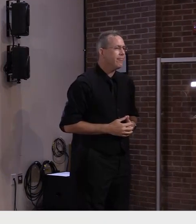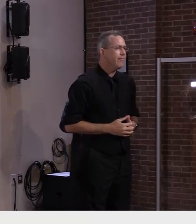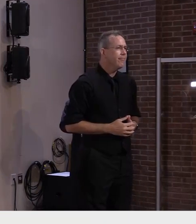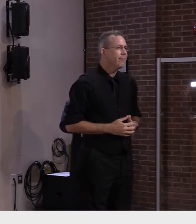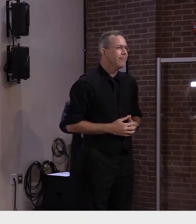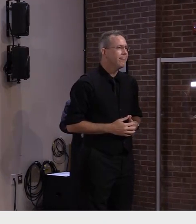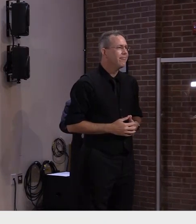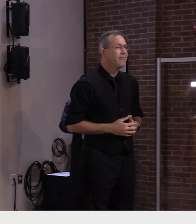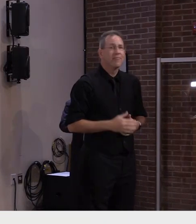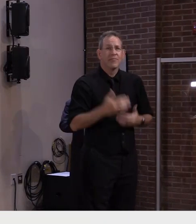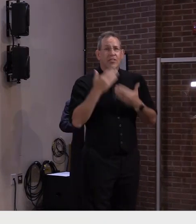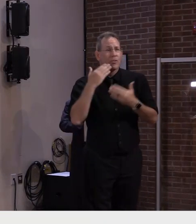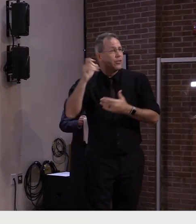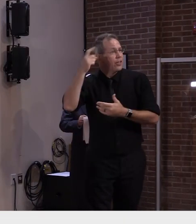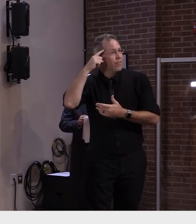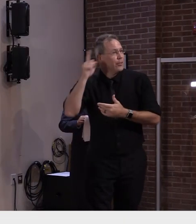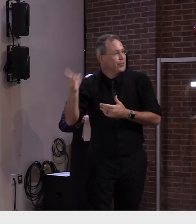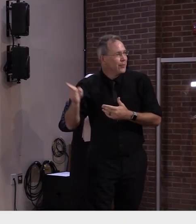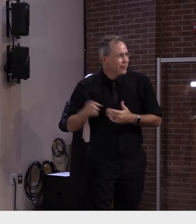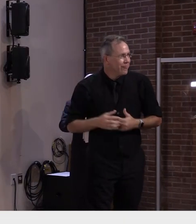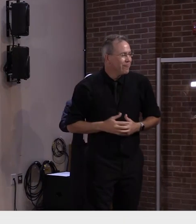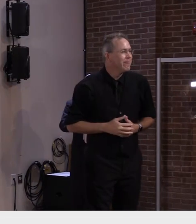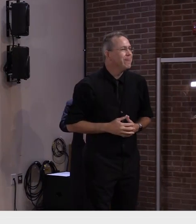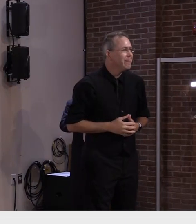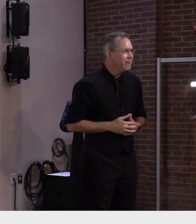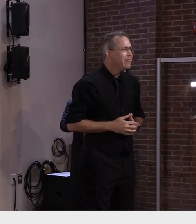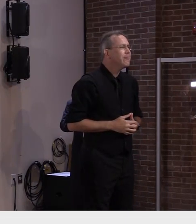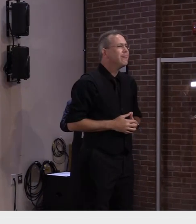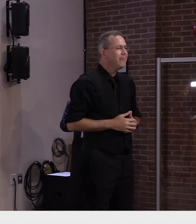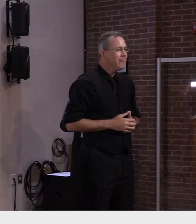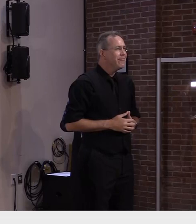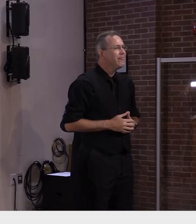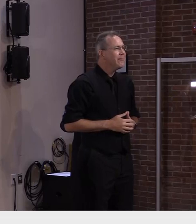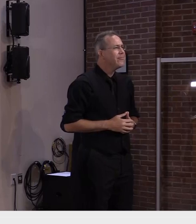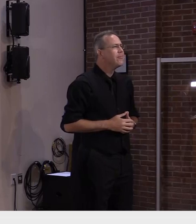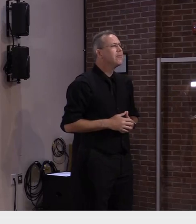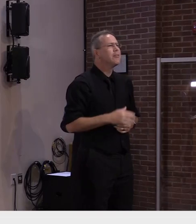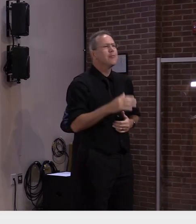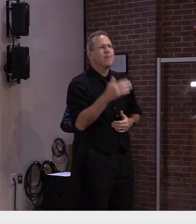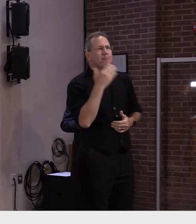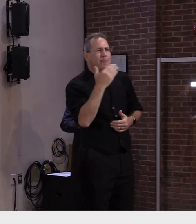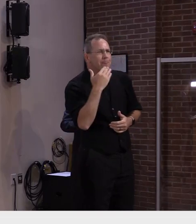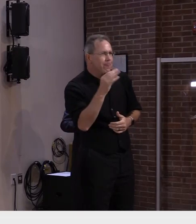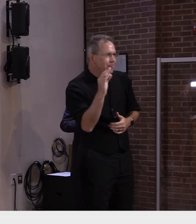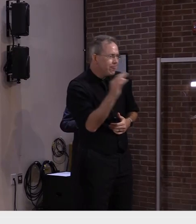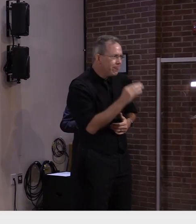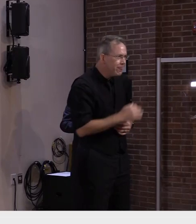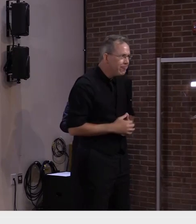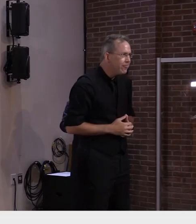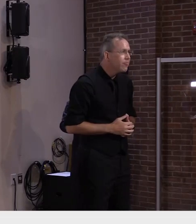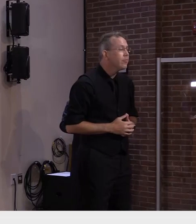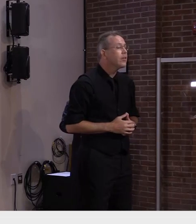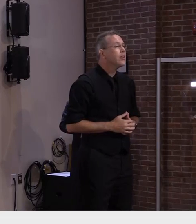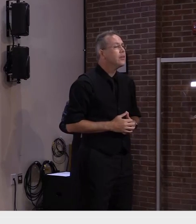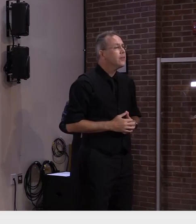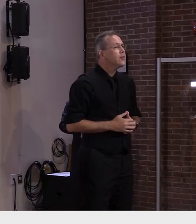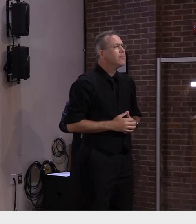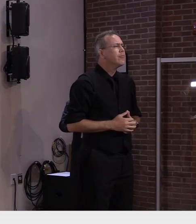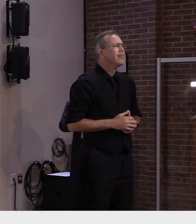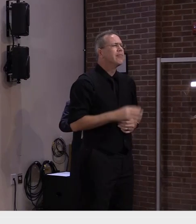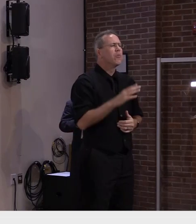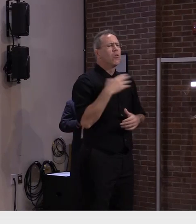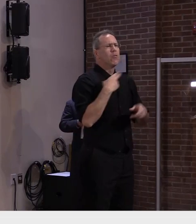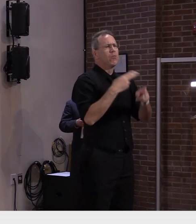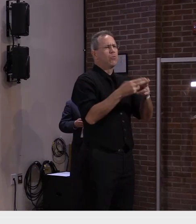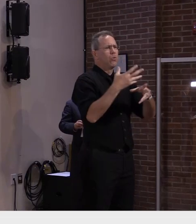Thank you Governor and good afternoon everyone I do want to take just a minute today to talk about the end of these federal